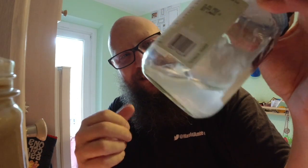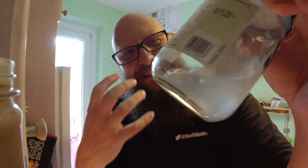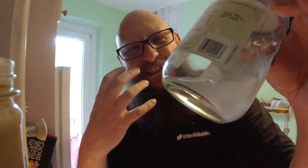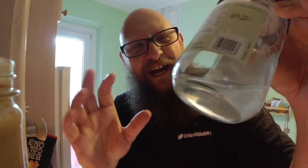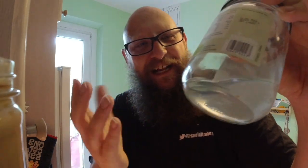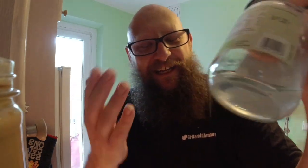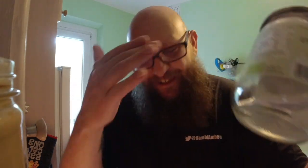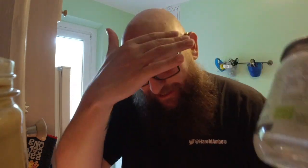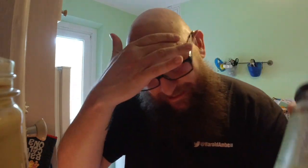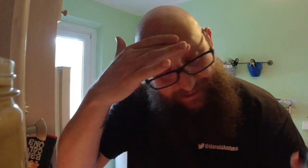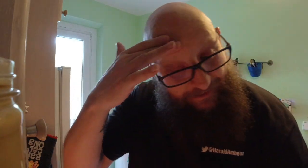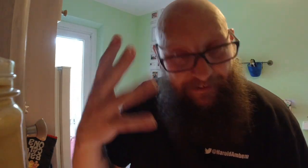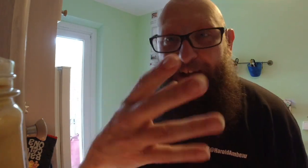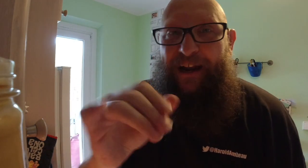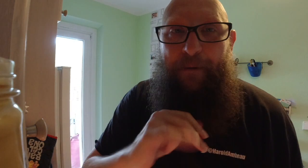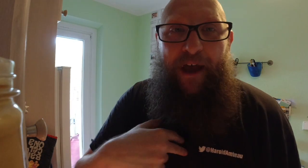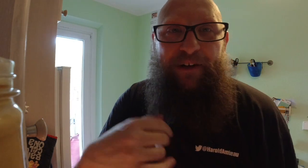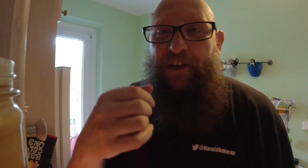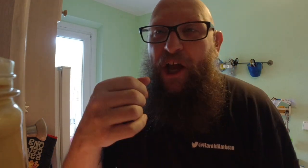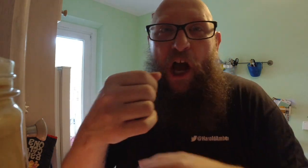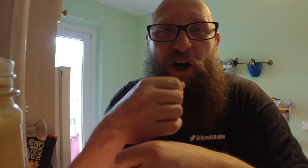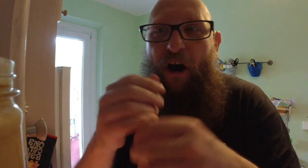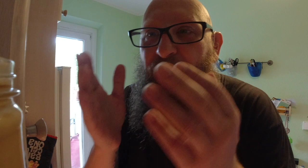Hot here. And I'm having a coffee.